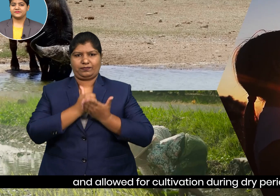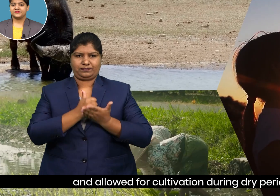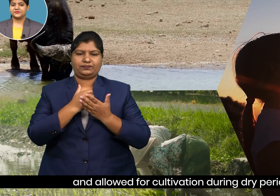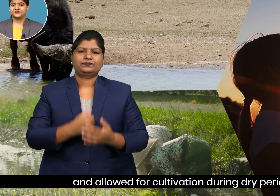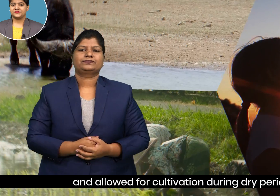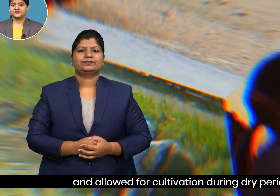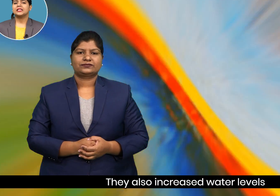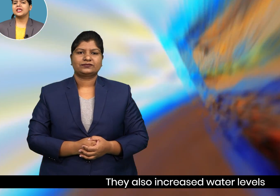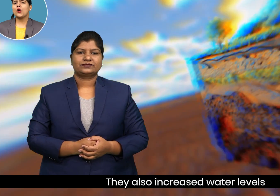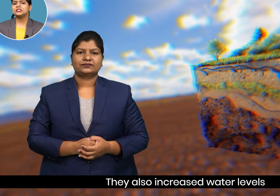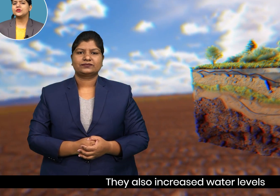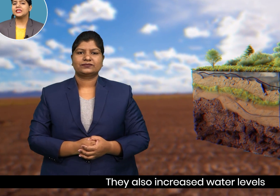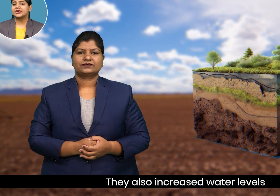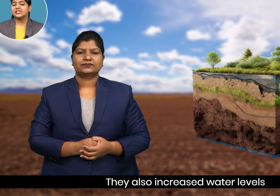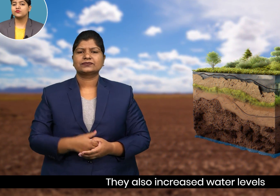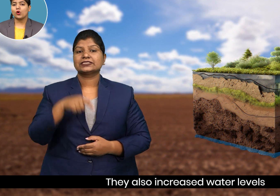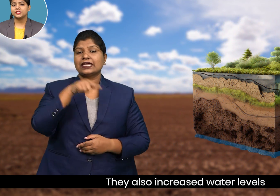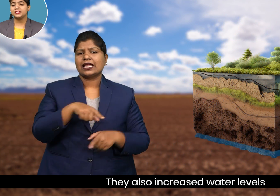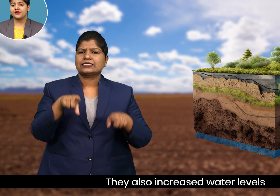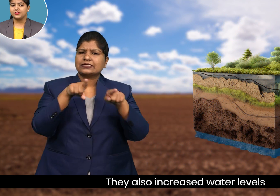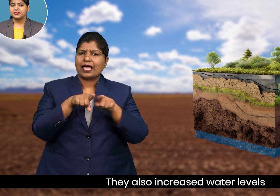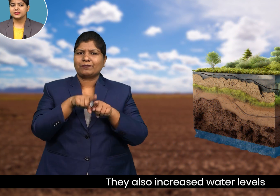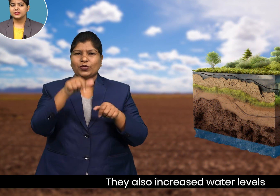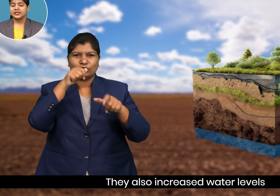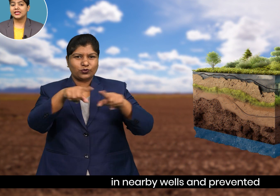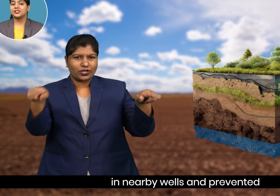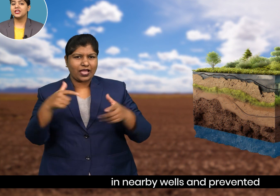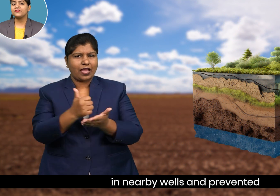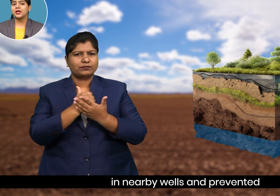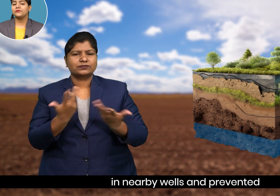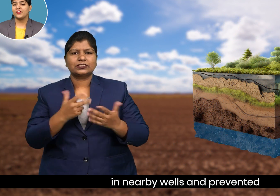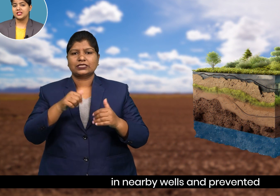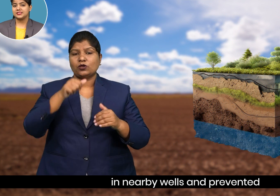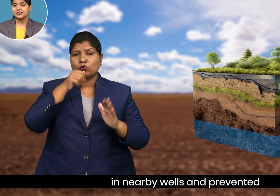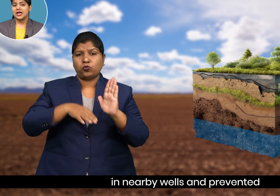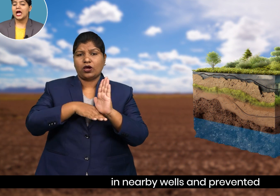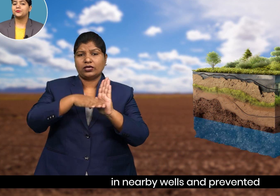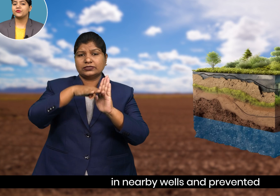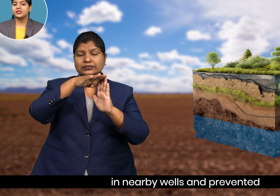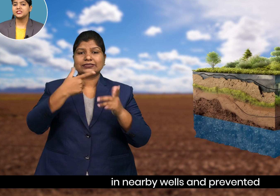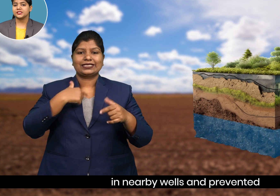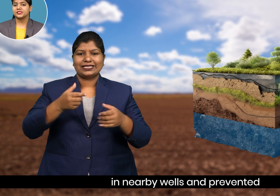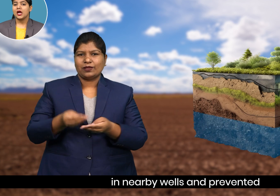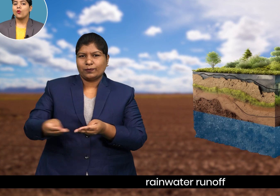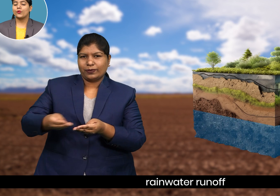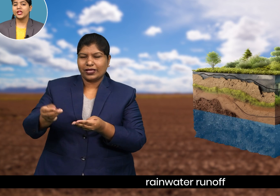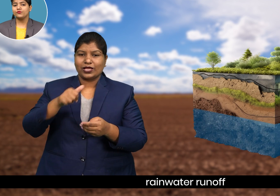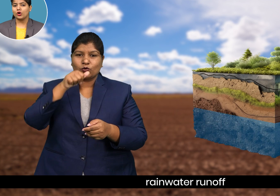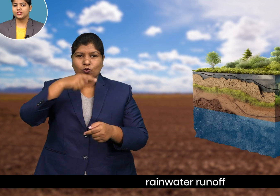they also increased water levels in nearby wells and prevented rain water